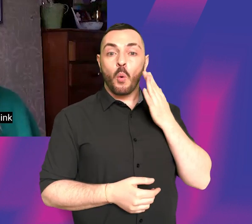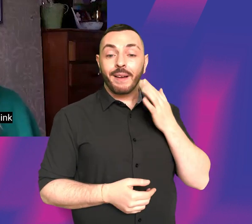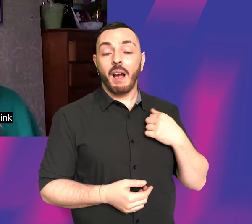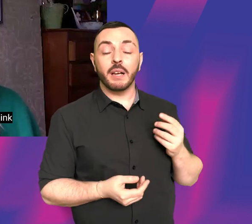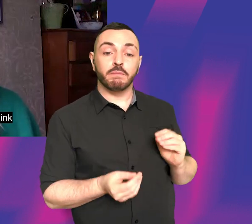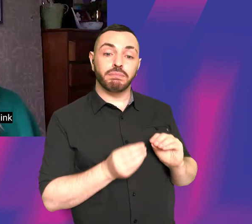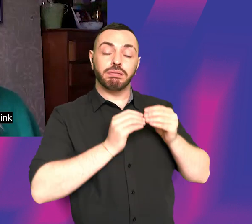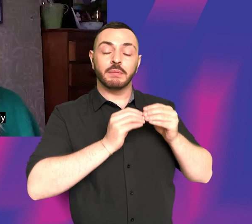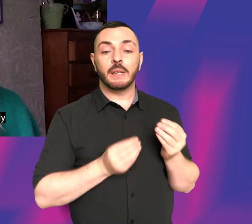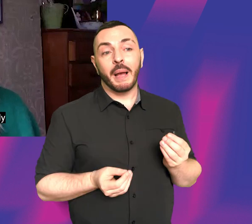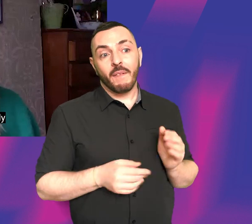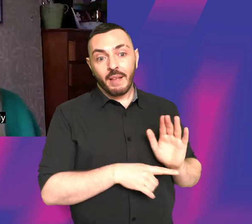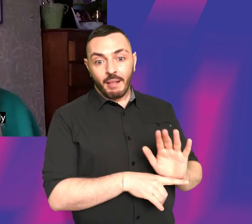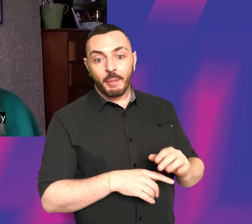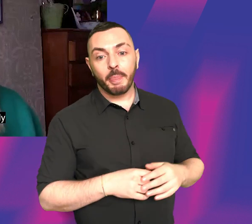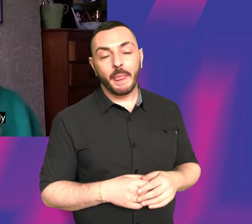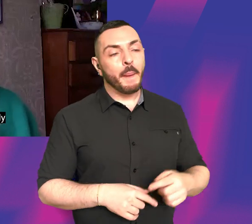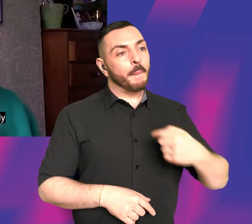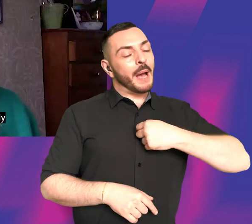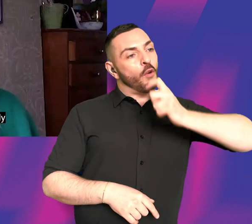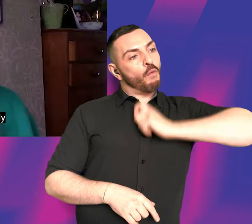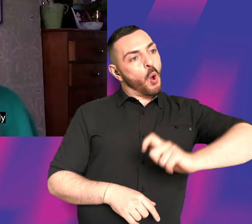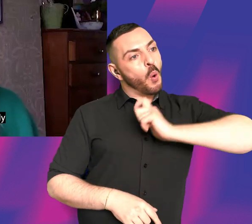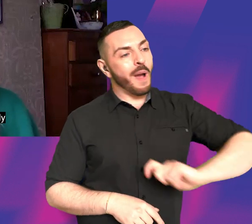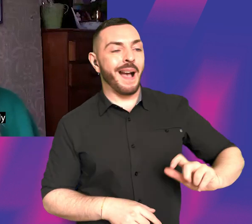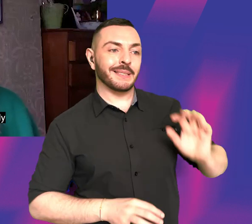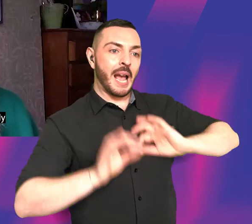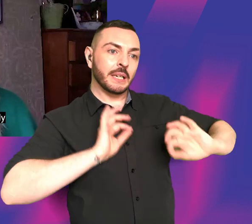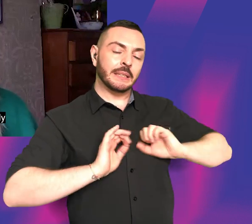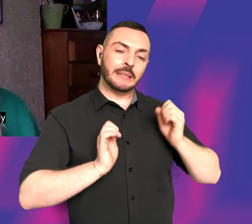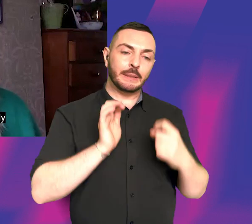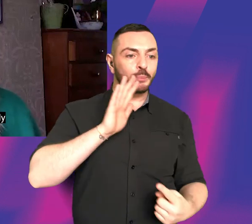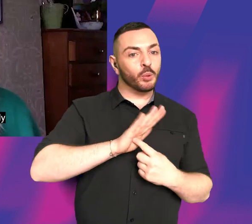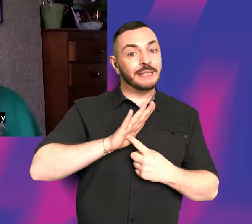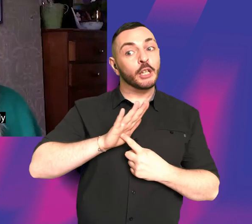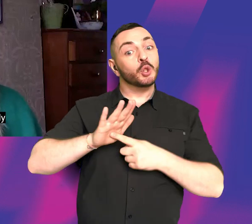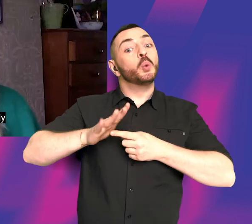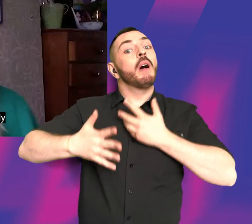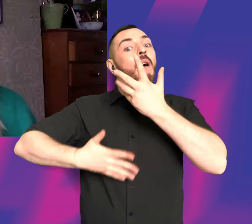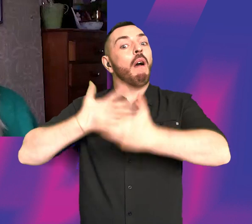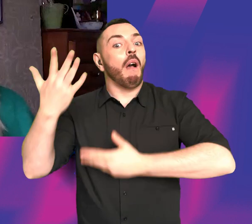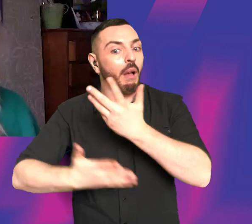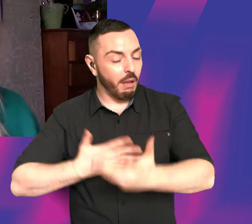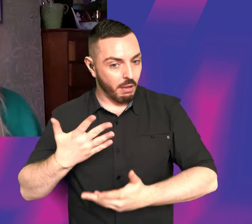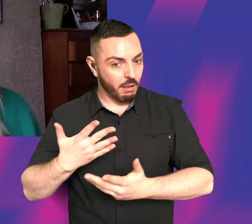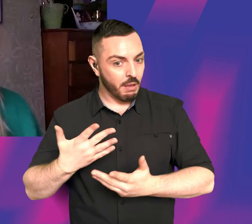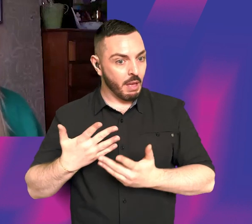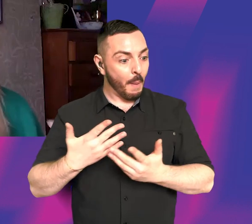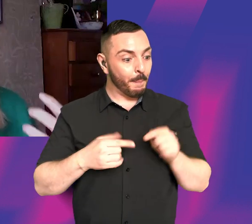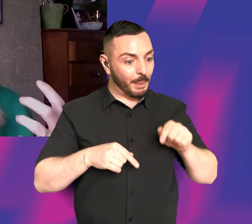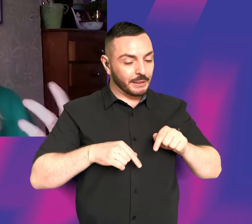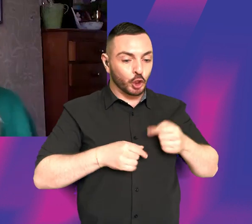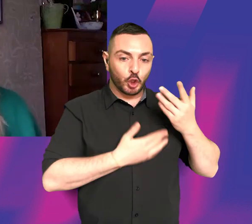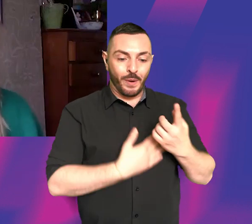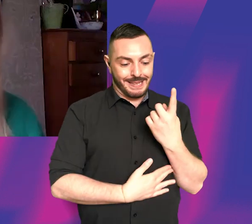know, the, your, your role as an actor is tremendously important in telling the story. But the story itself